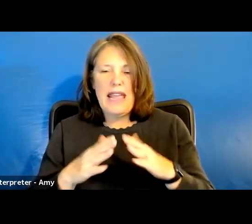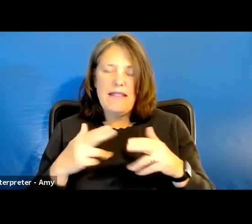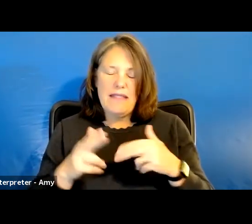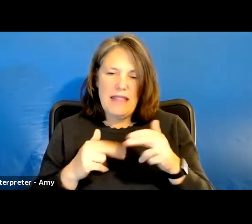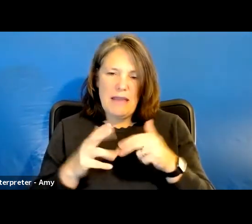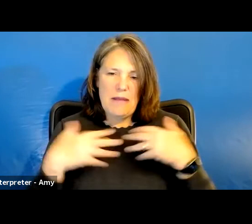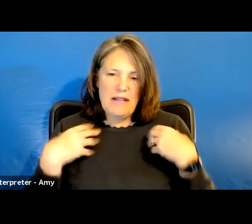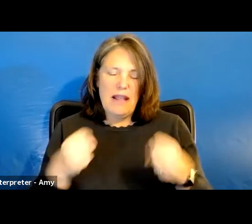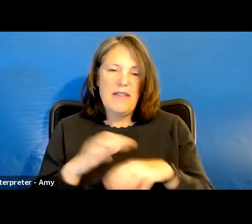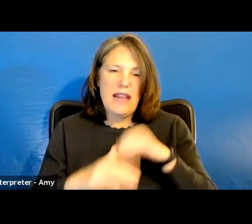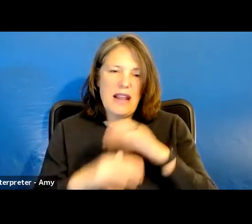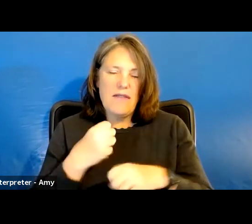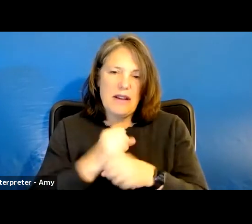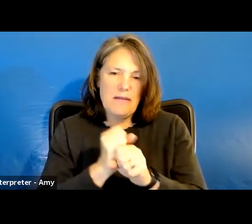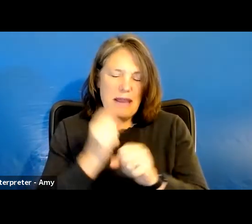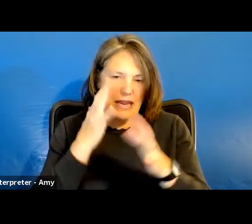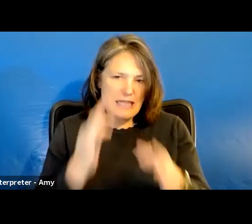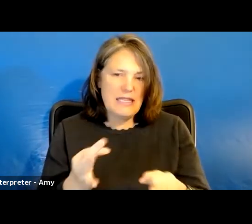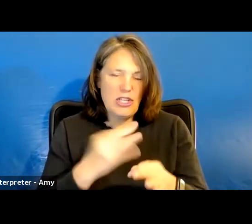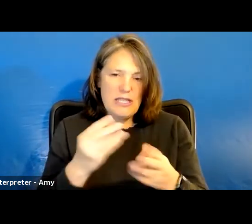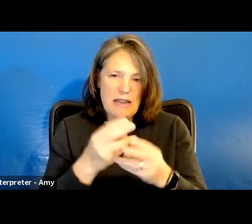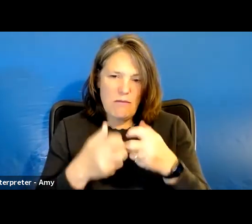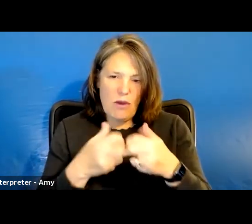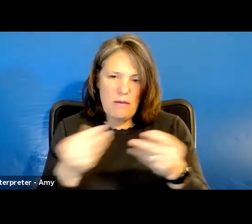comfort in decision-making and problem solving.